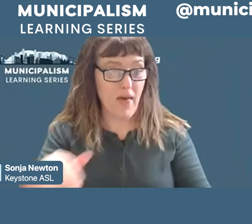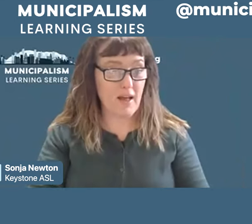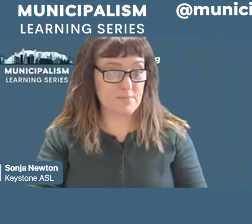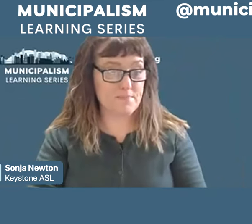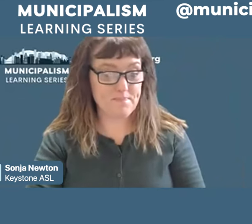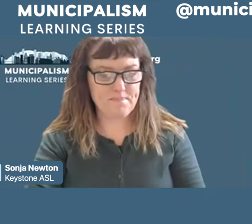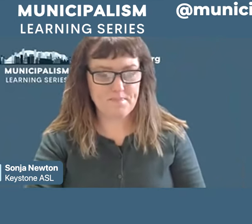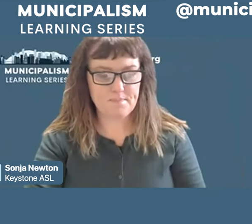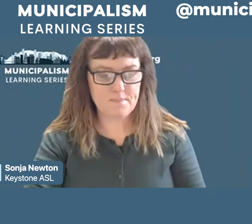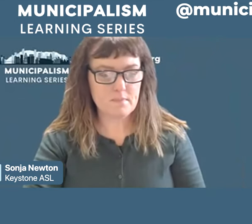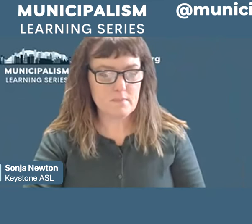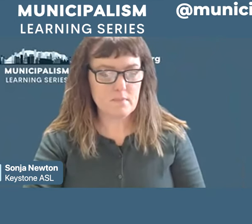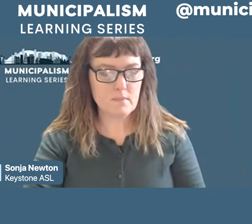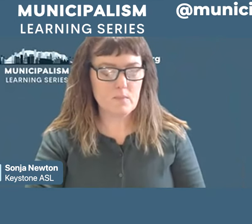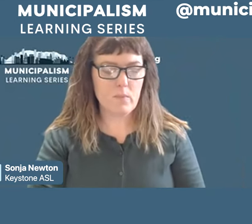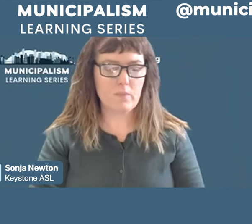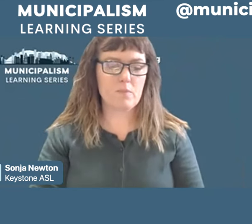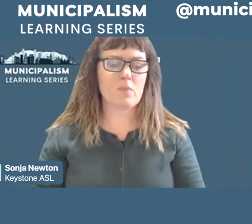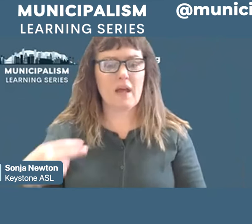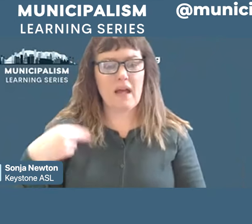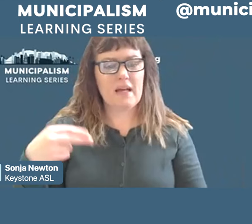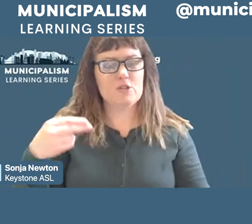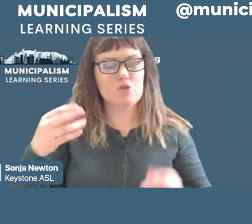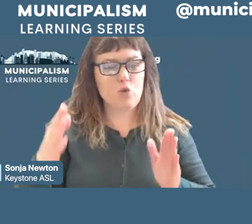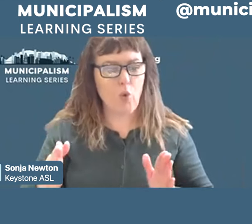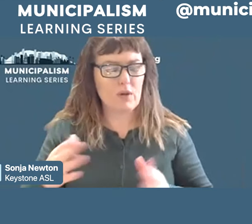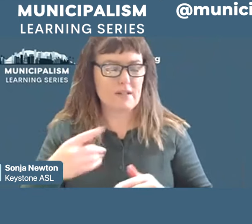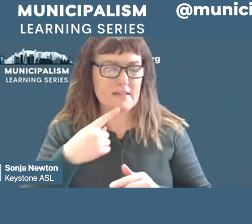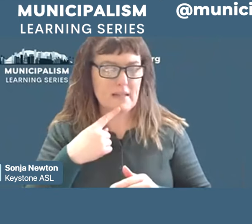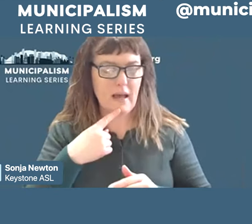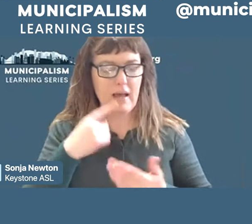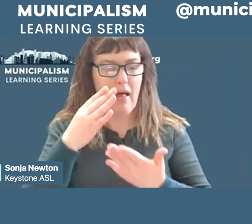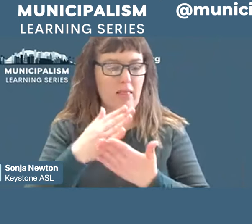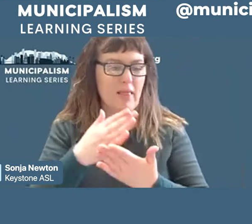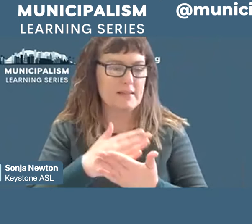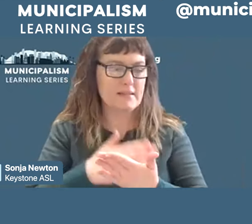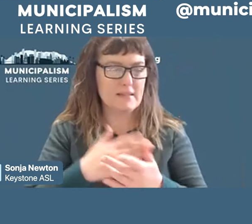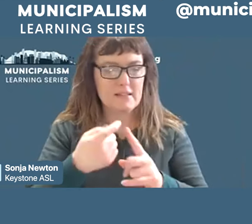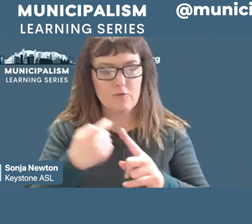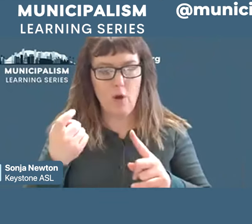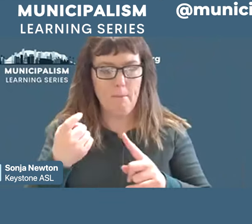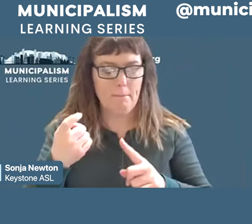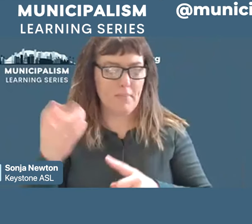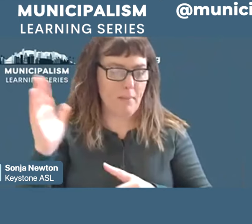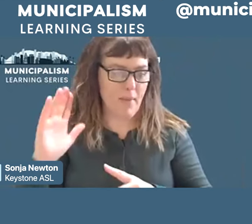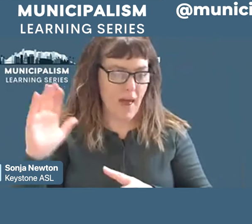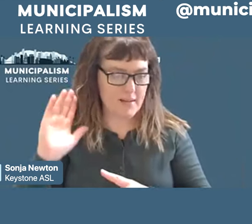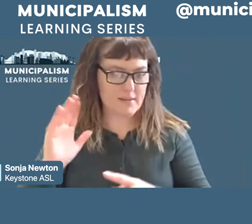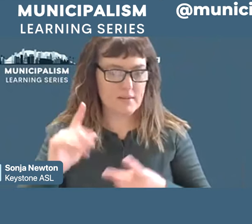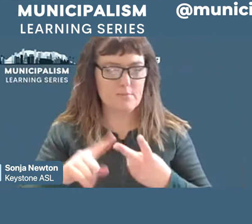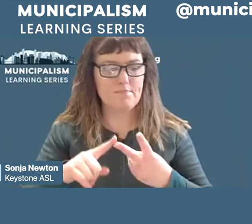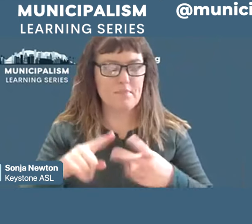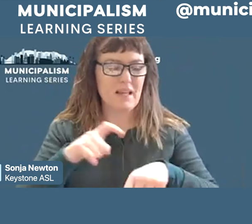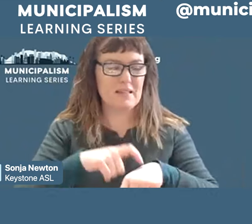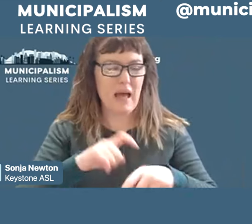Historians often rankle at the notion of lessons of the past, times change, circumstances